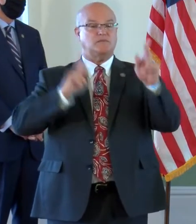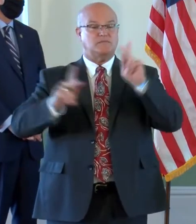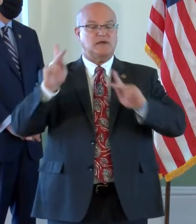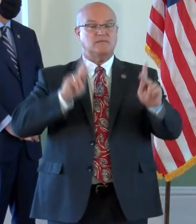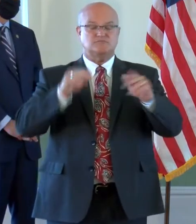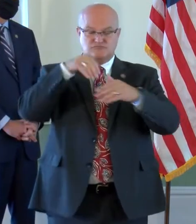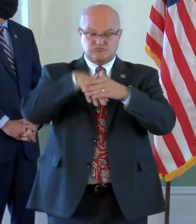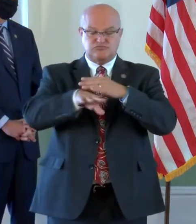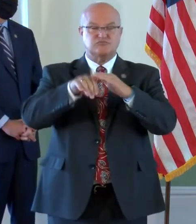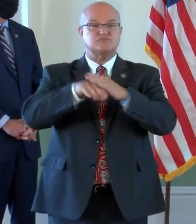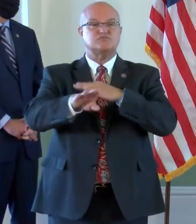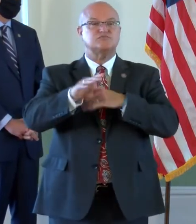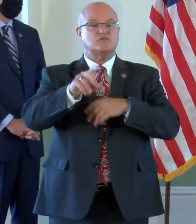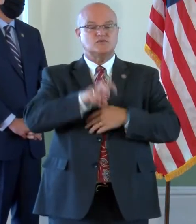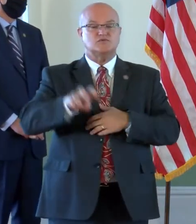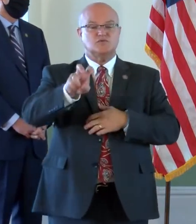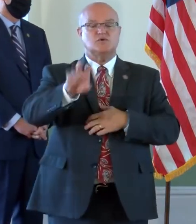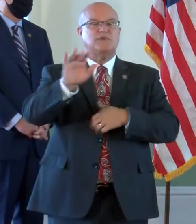tours by appointment.